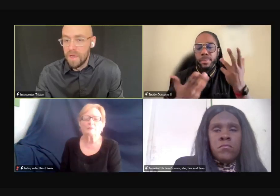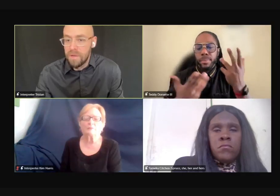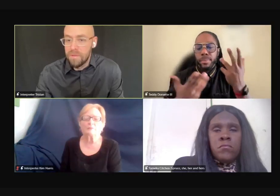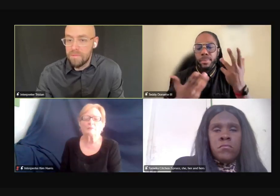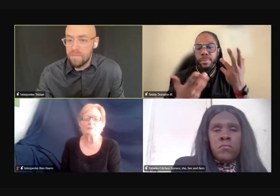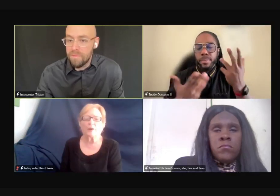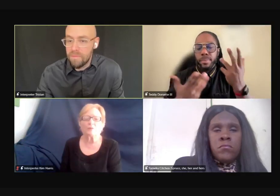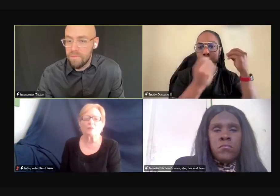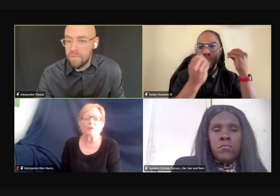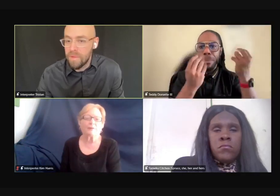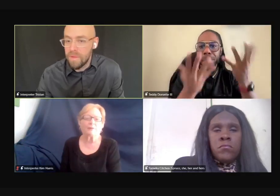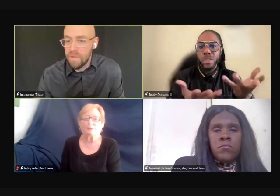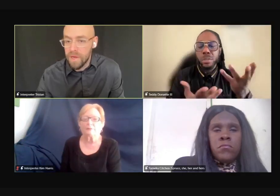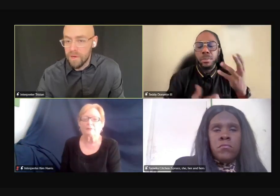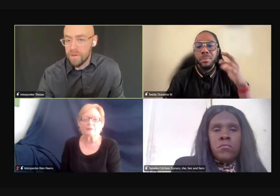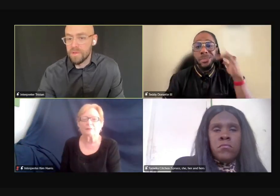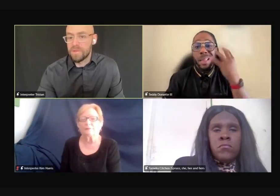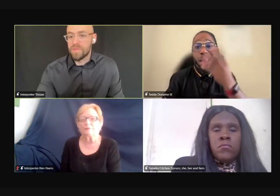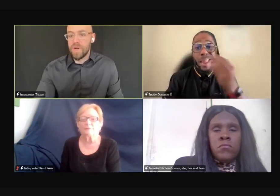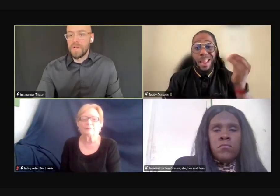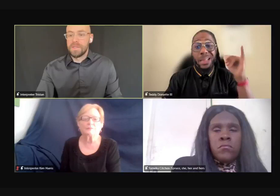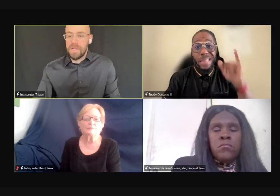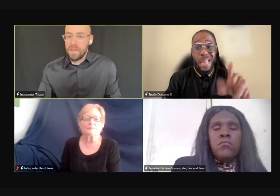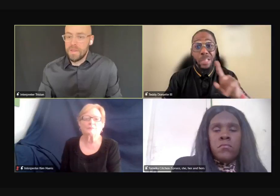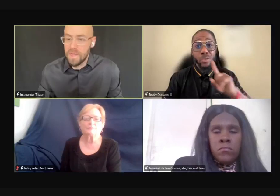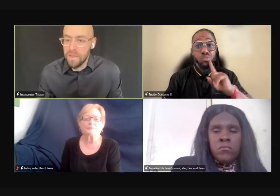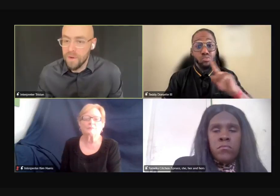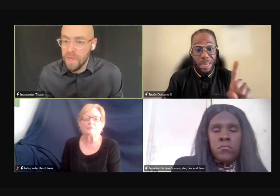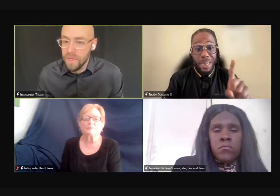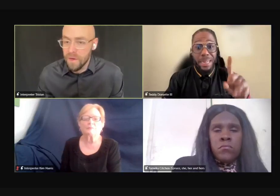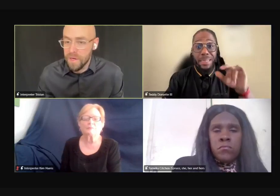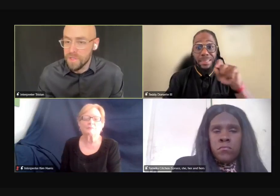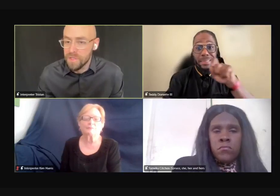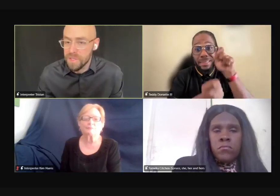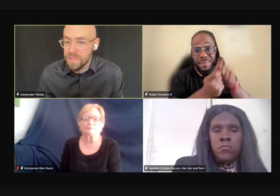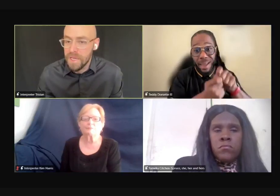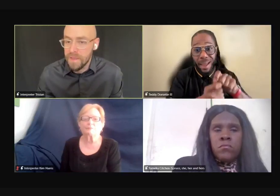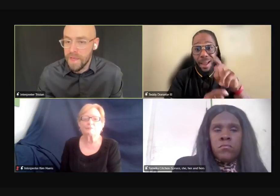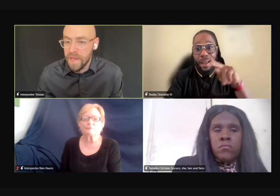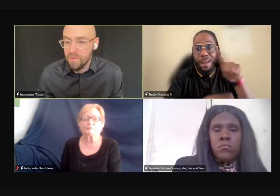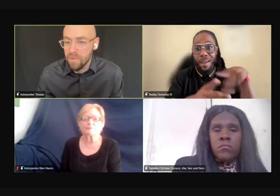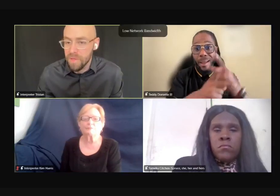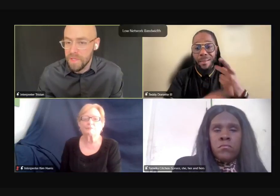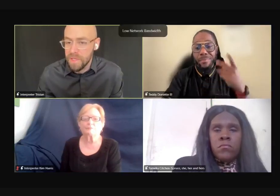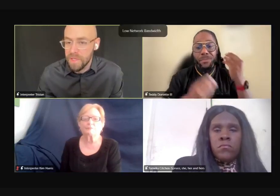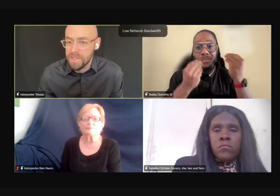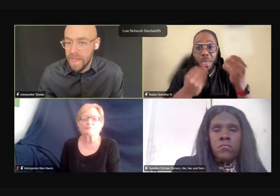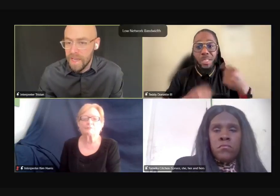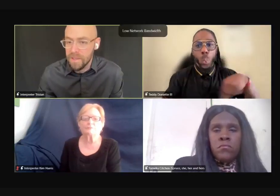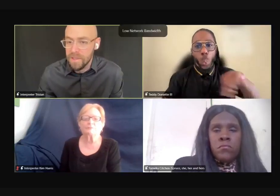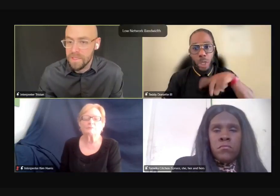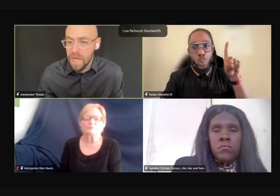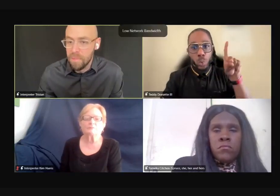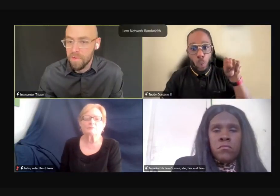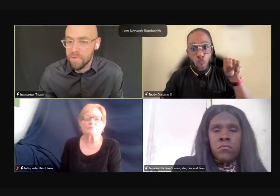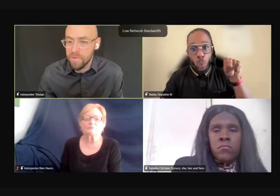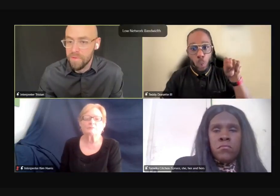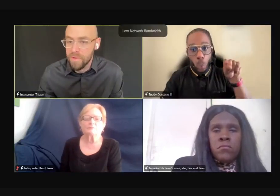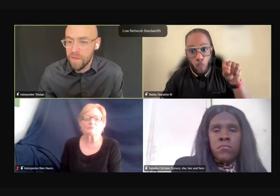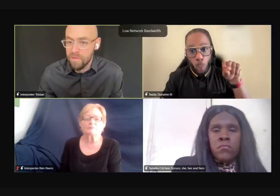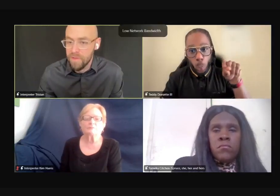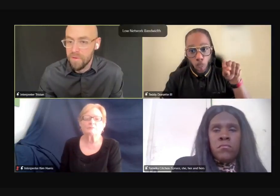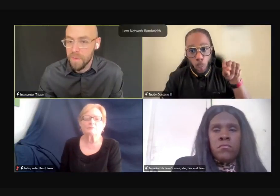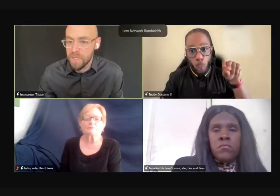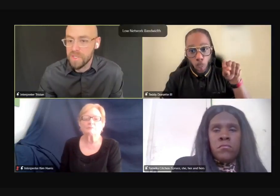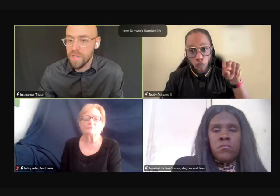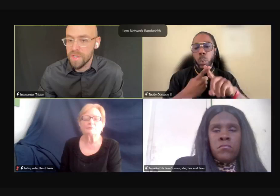kind of follow the, their trends in their, in their industries. And that really is exactly